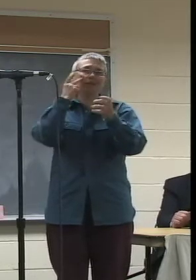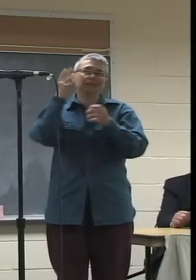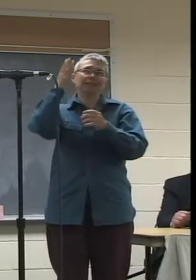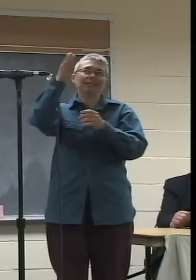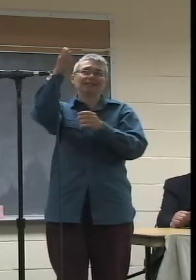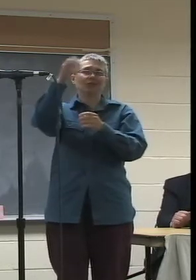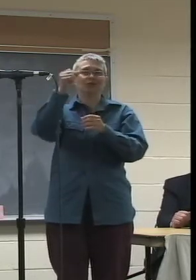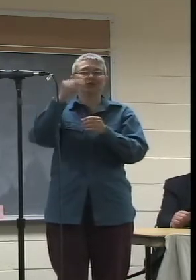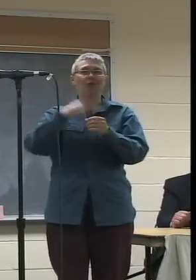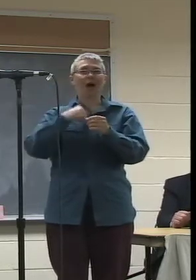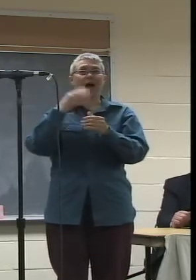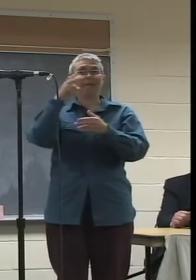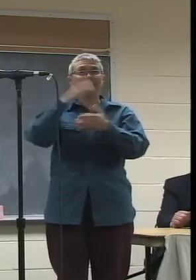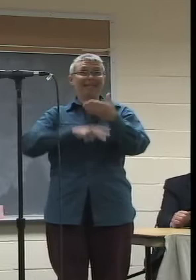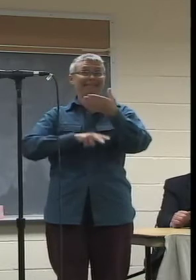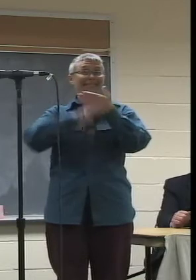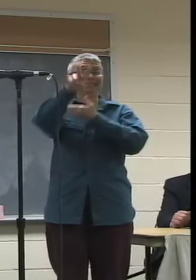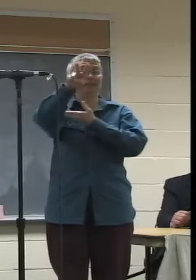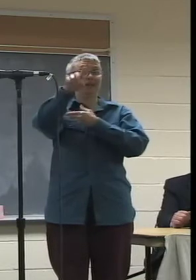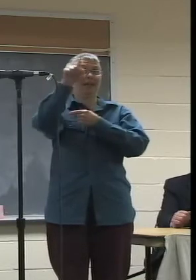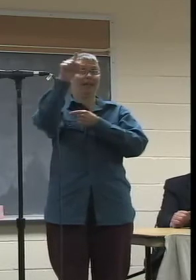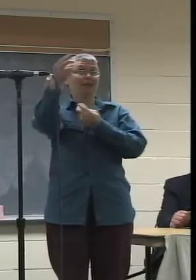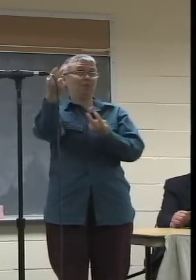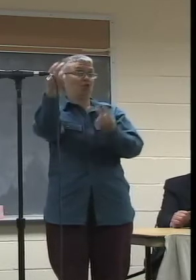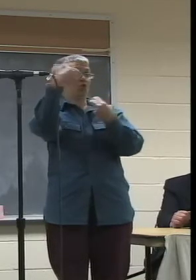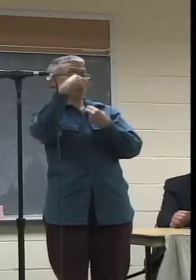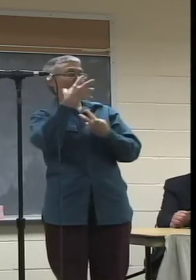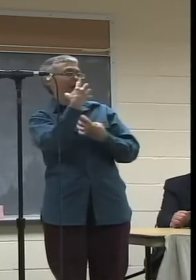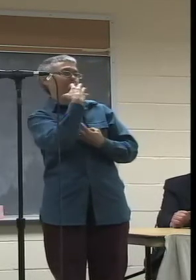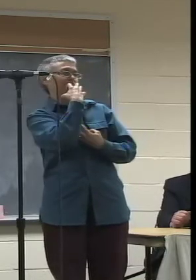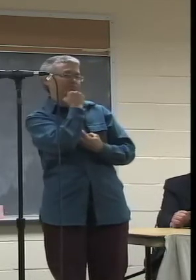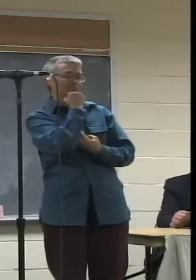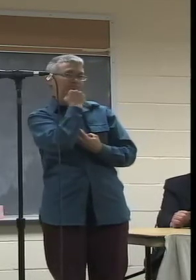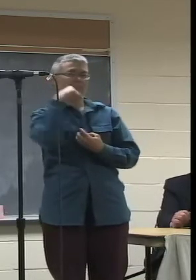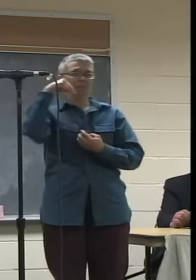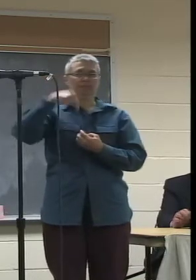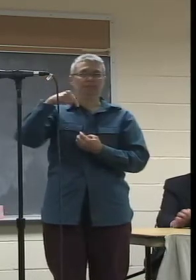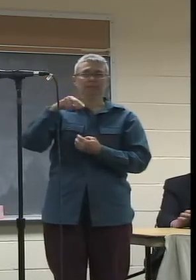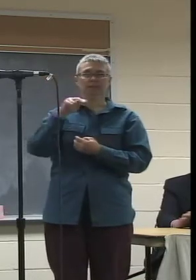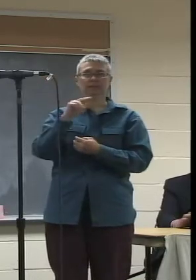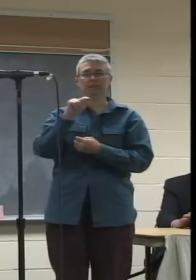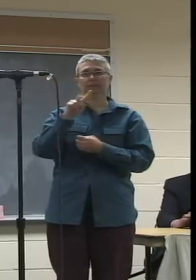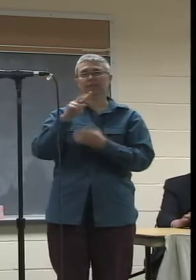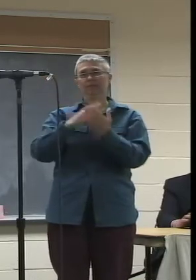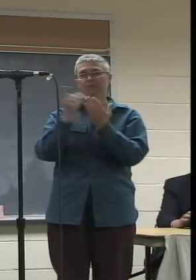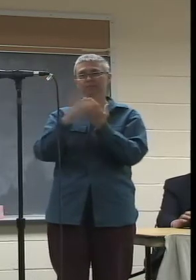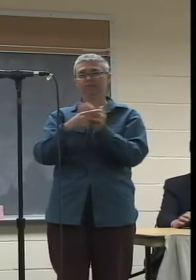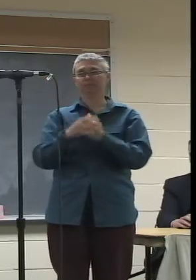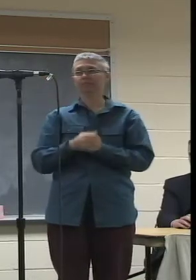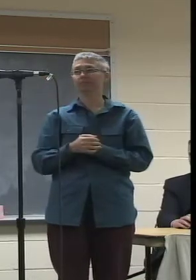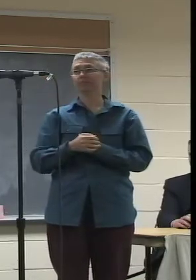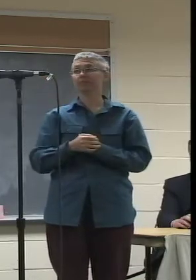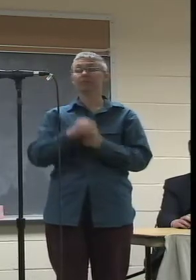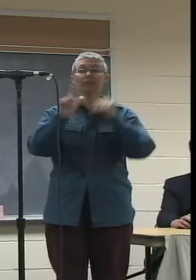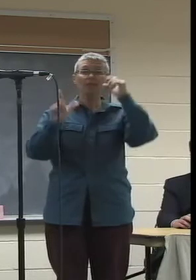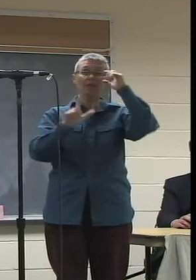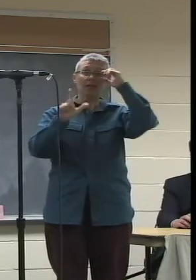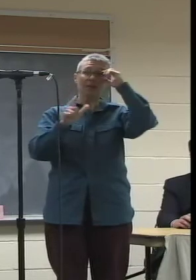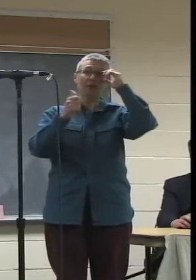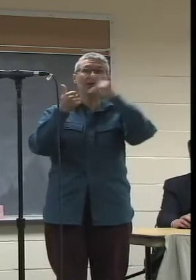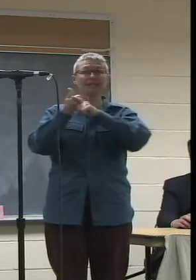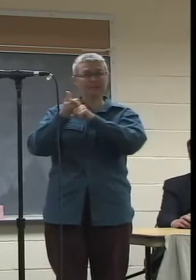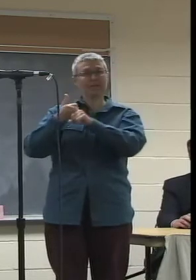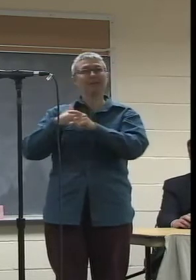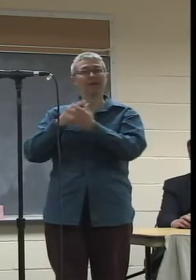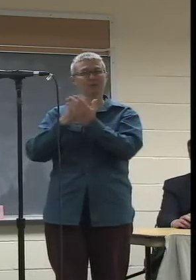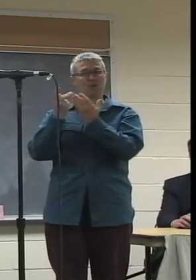into the future as the importance of that. And I just wanted to state that. I also, as the library does a lot of programming that